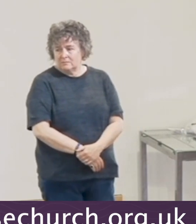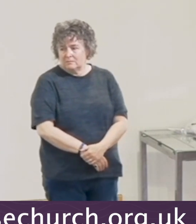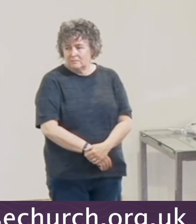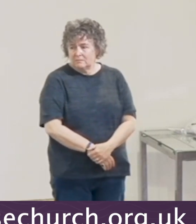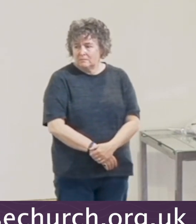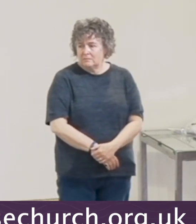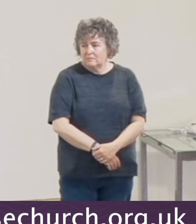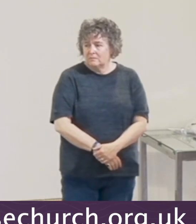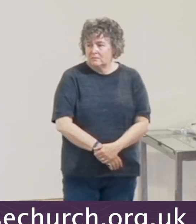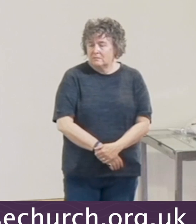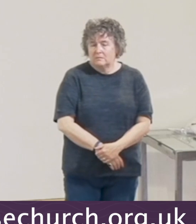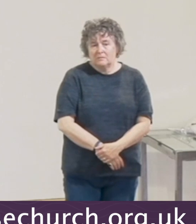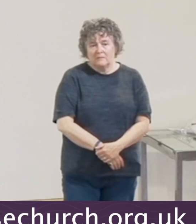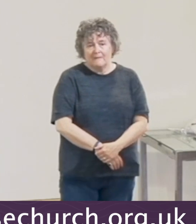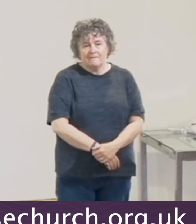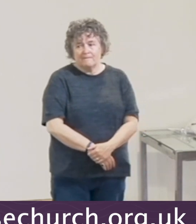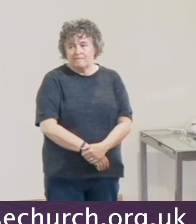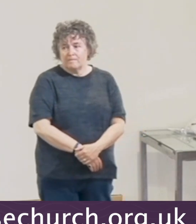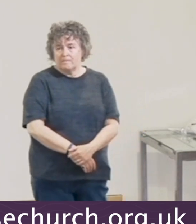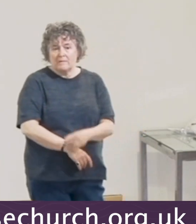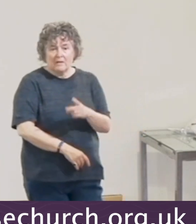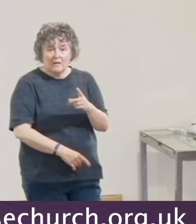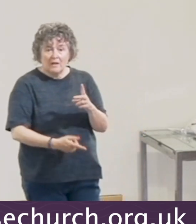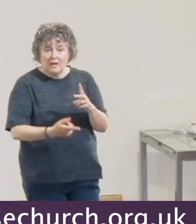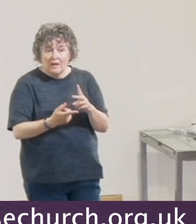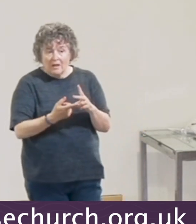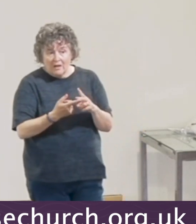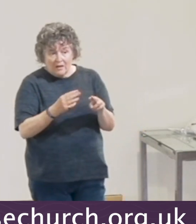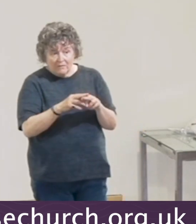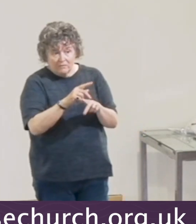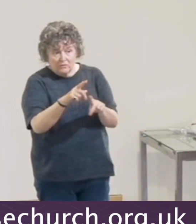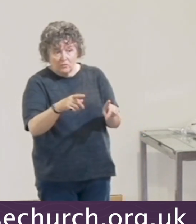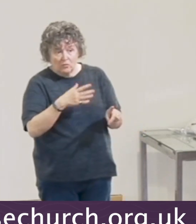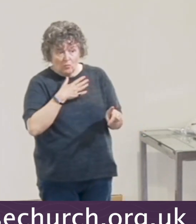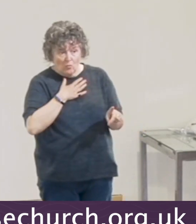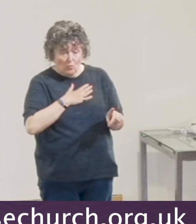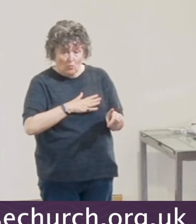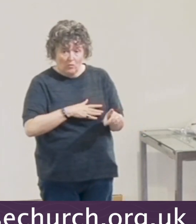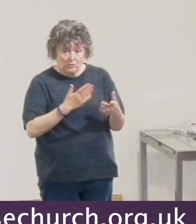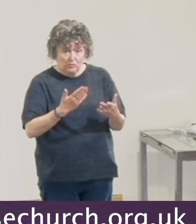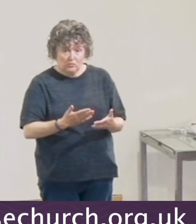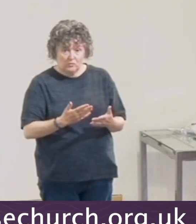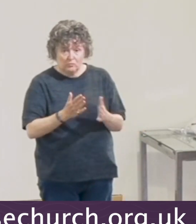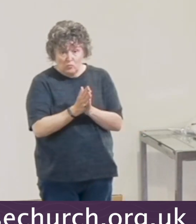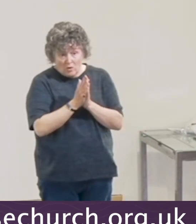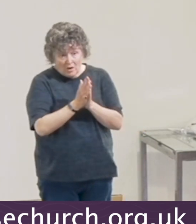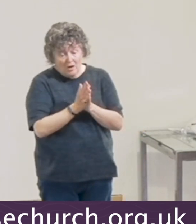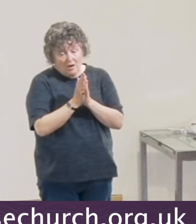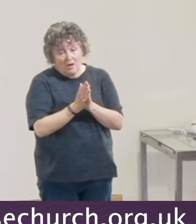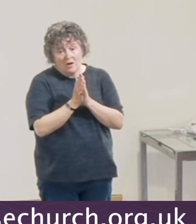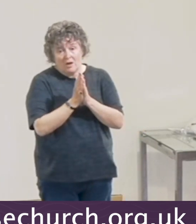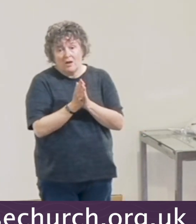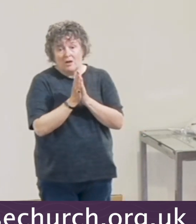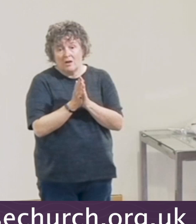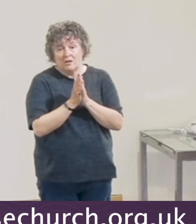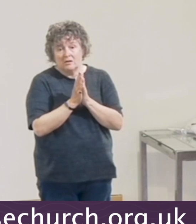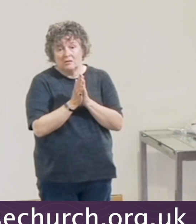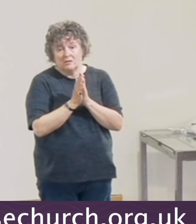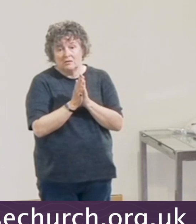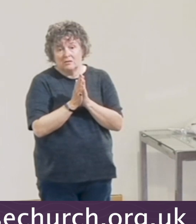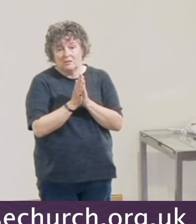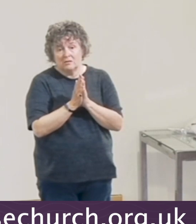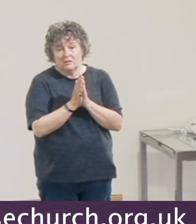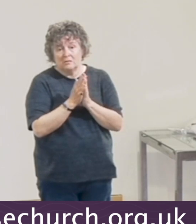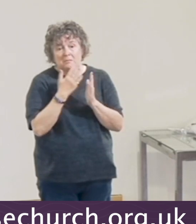I would just mention if that is true of you and you would like to be prayed with, if you have given your life to the Lord